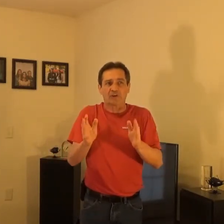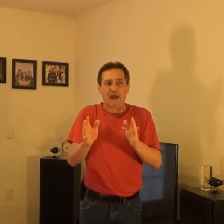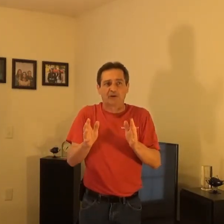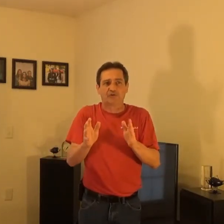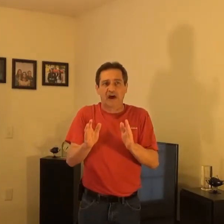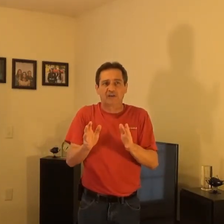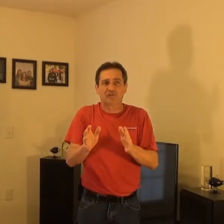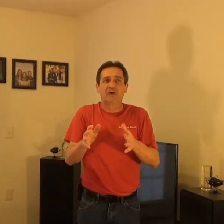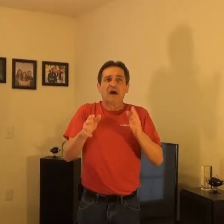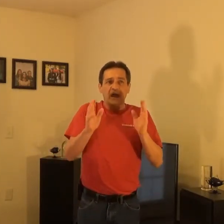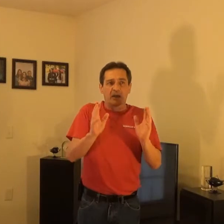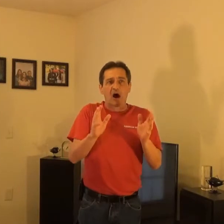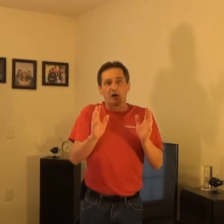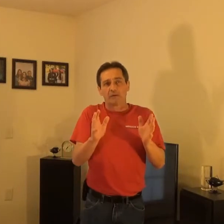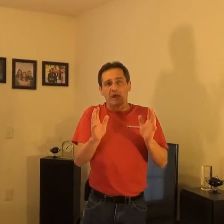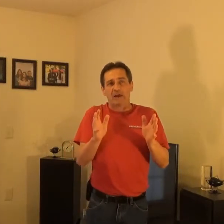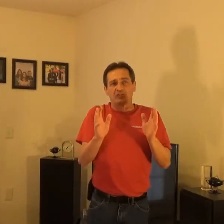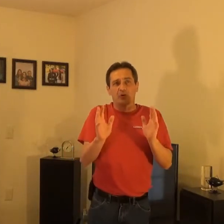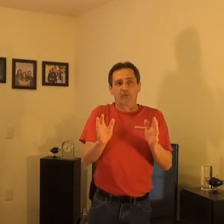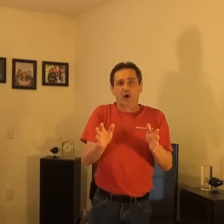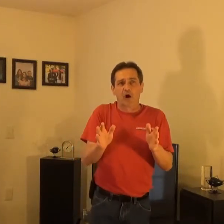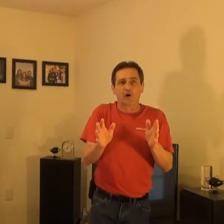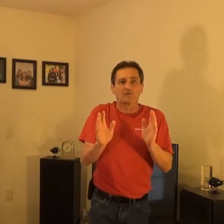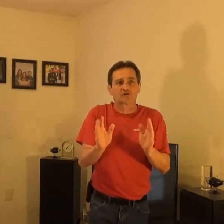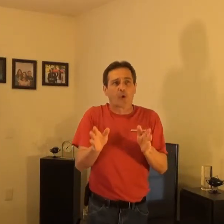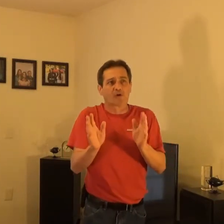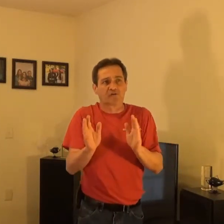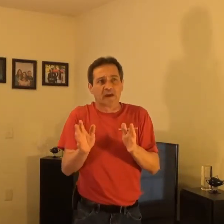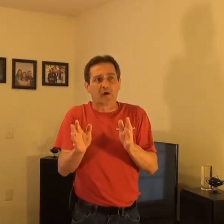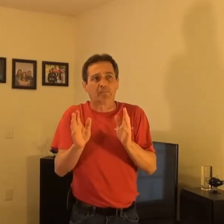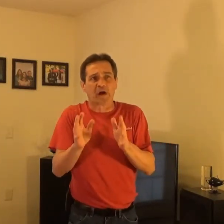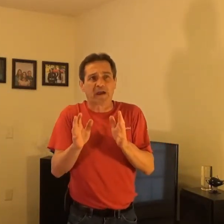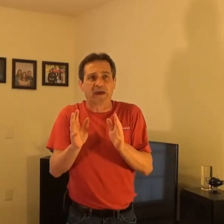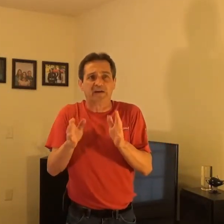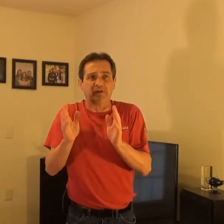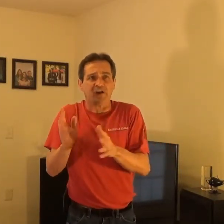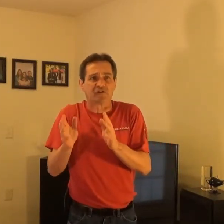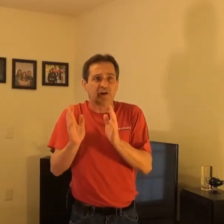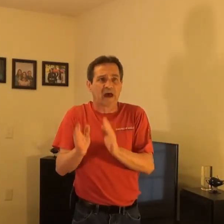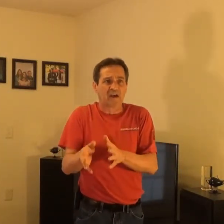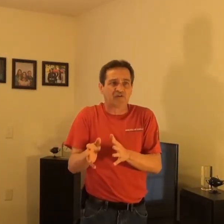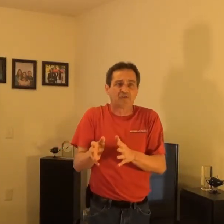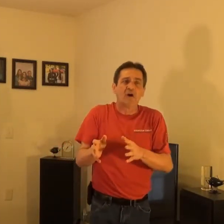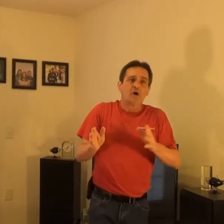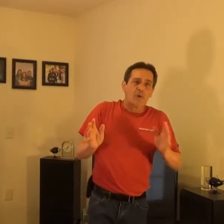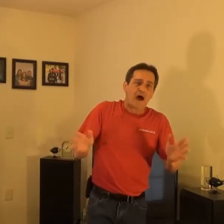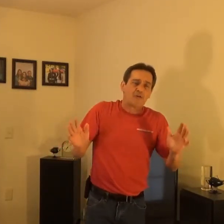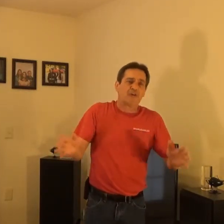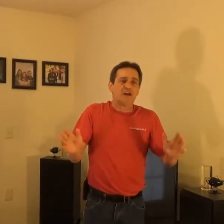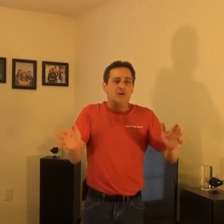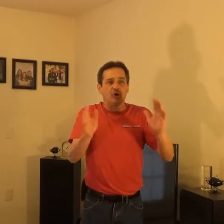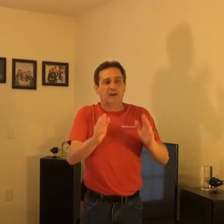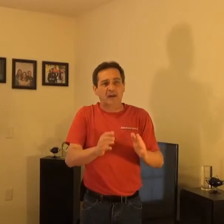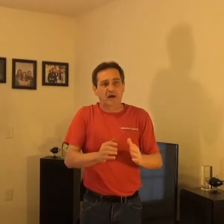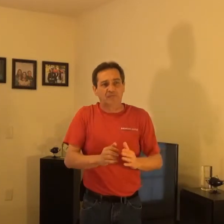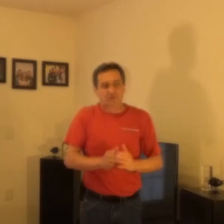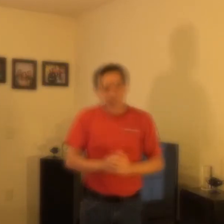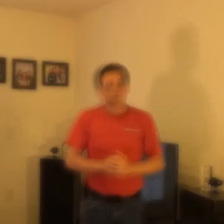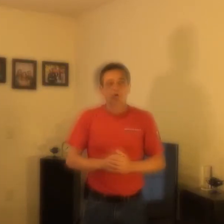accusations and condemnation of words towards them, bringing in division of nations rather than unity of the Spirit.